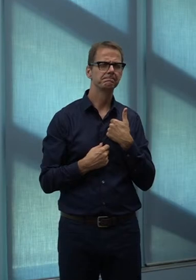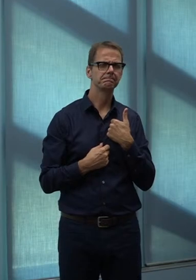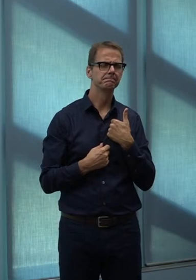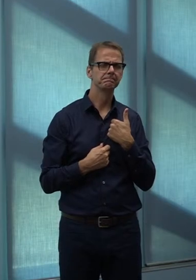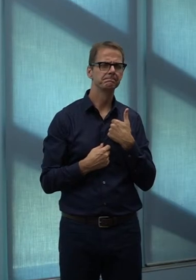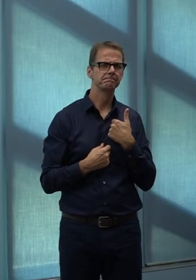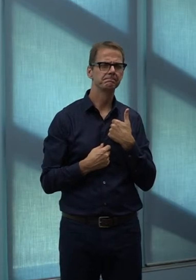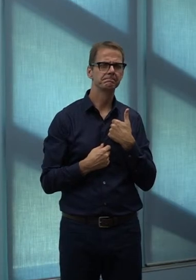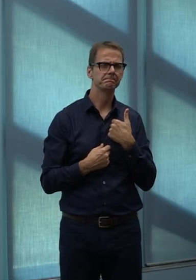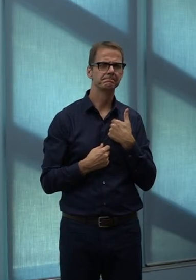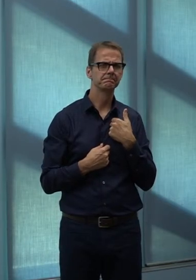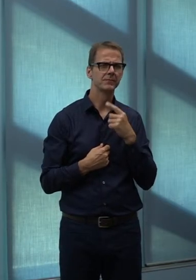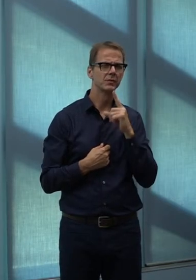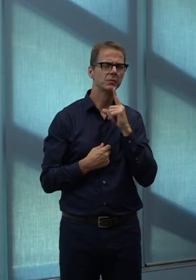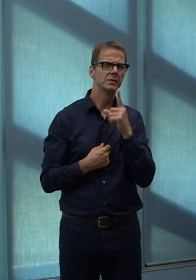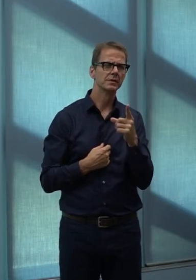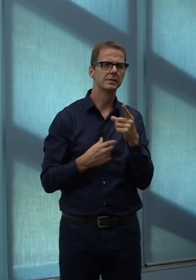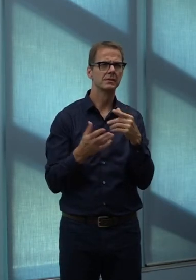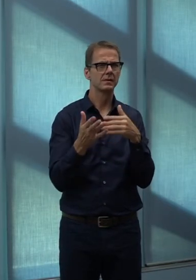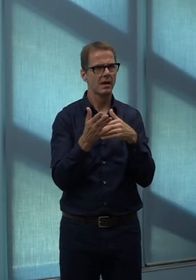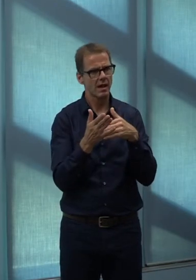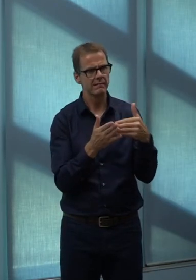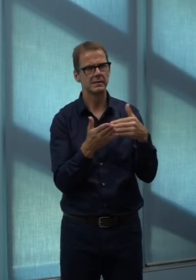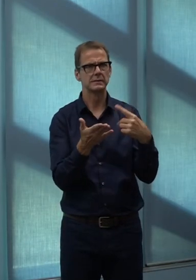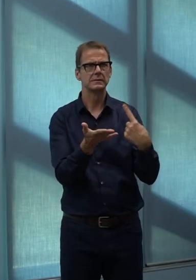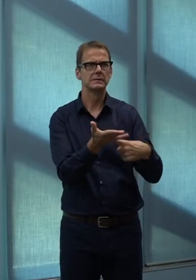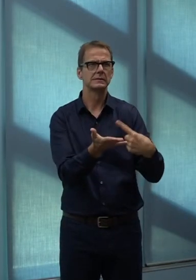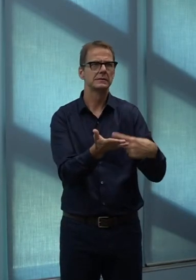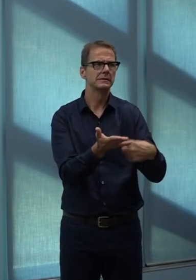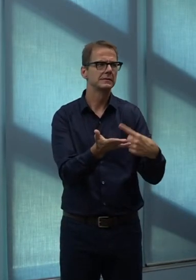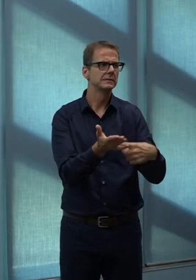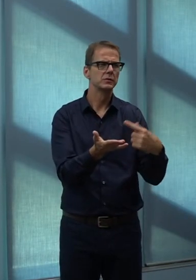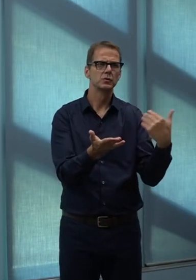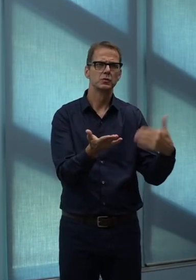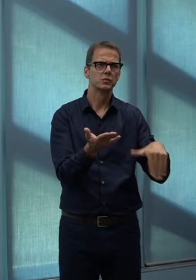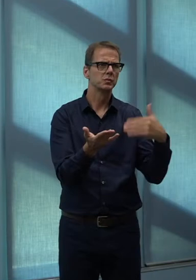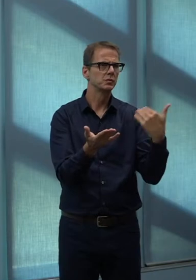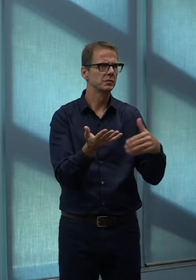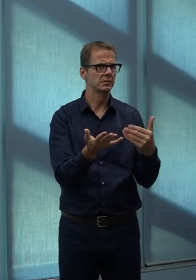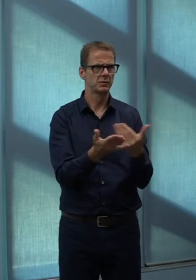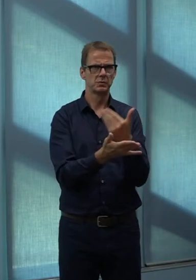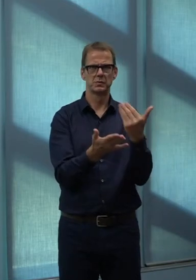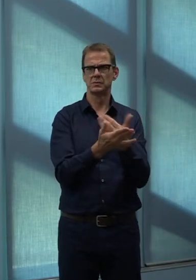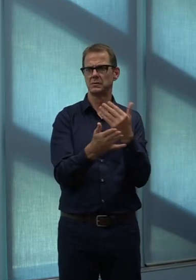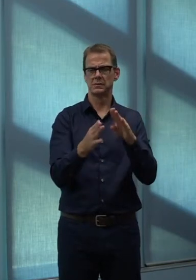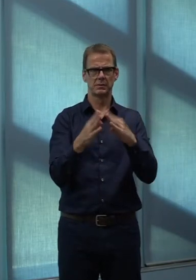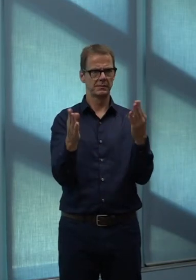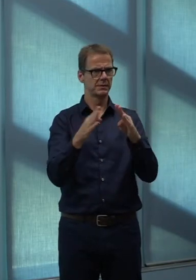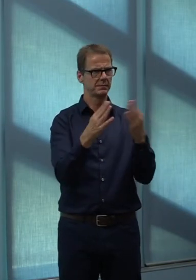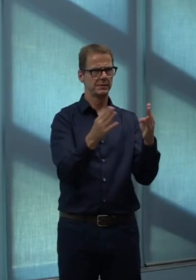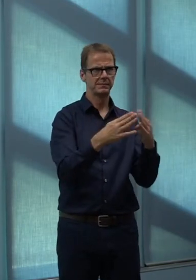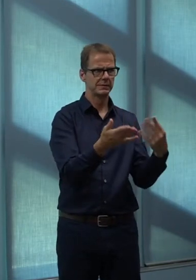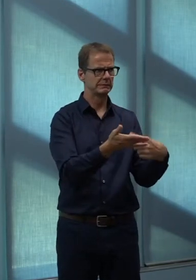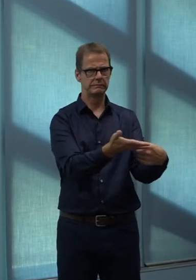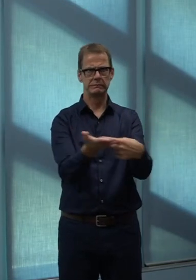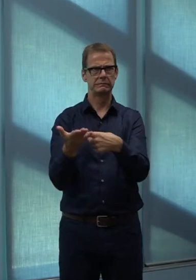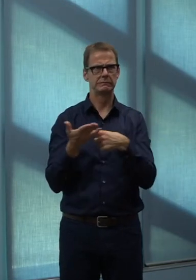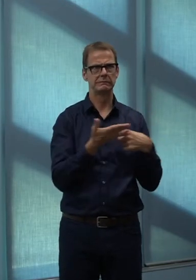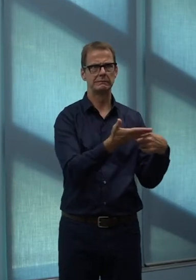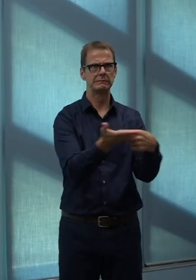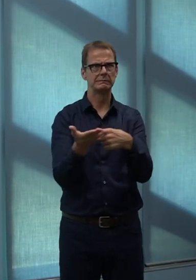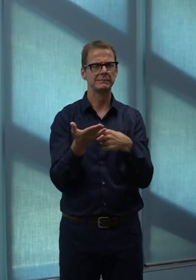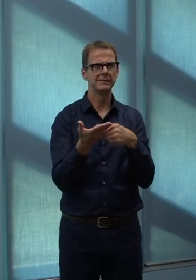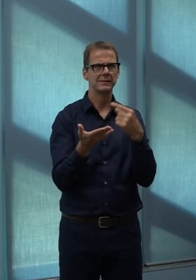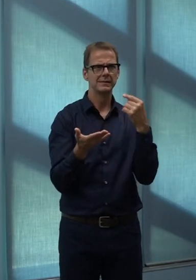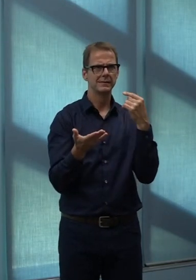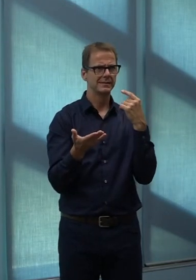pace of change is not likely to be to find support within council. But I think